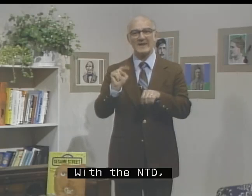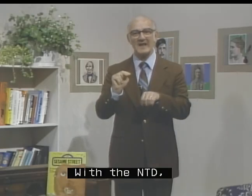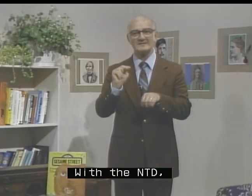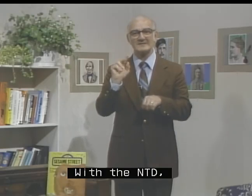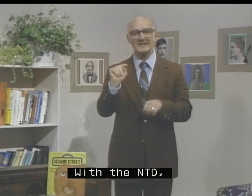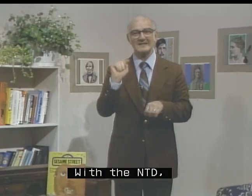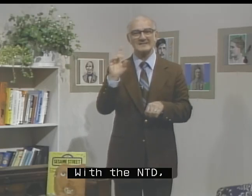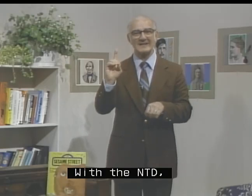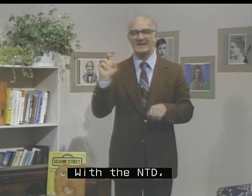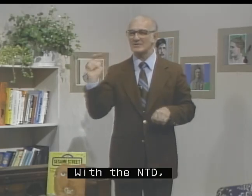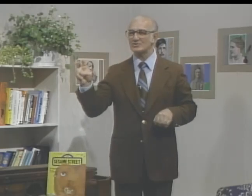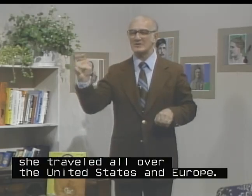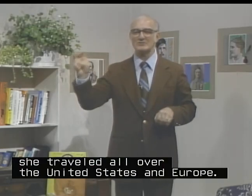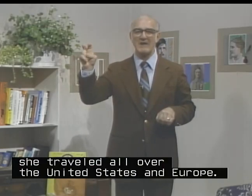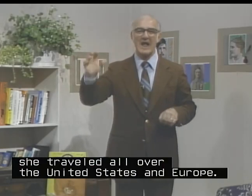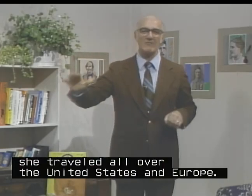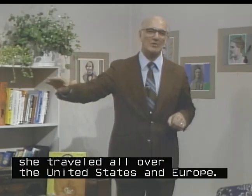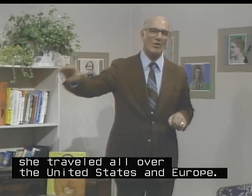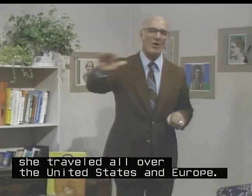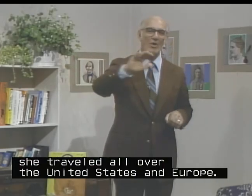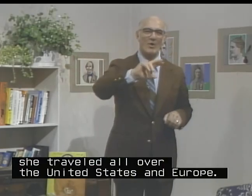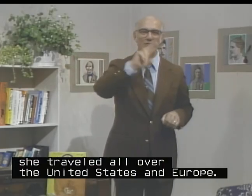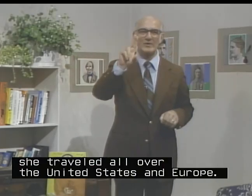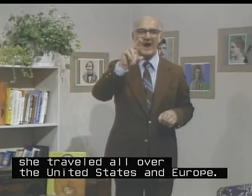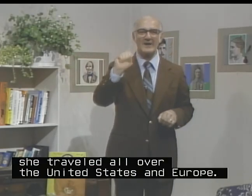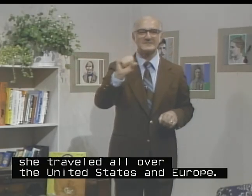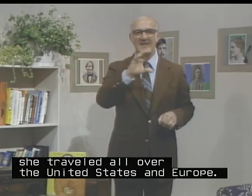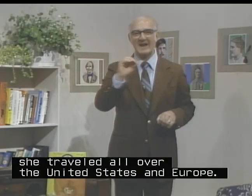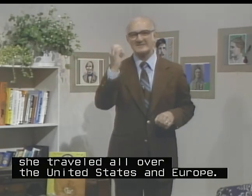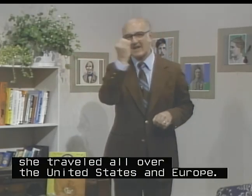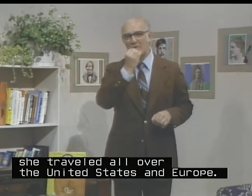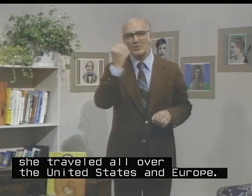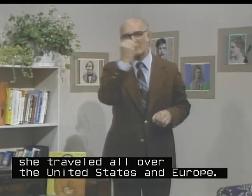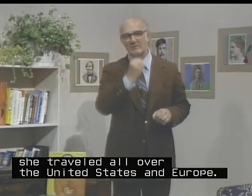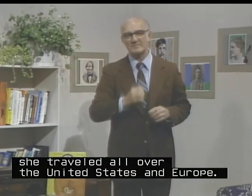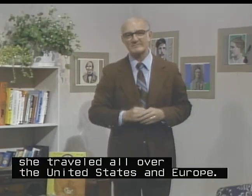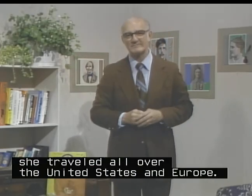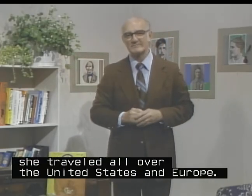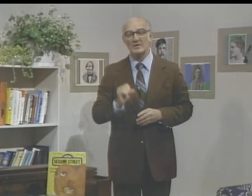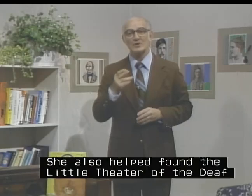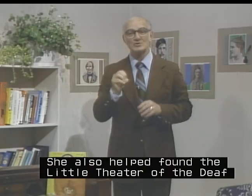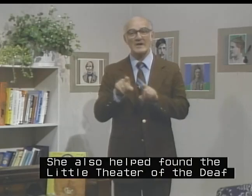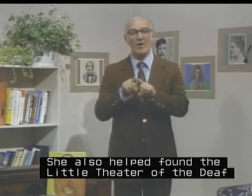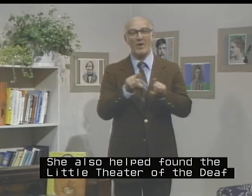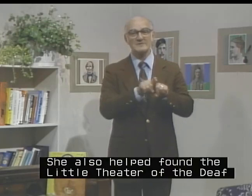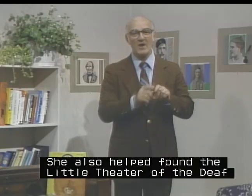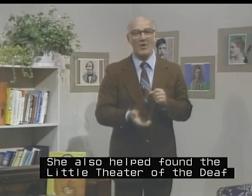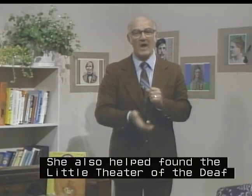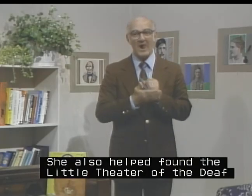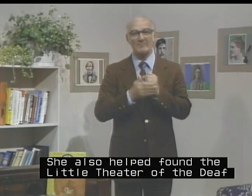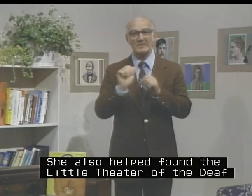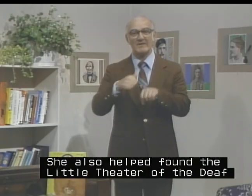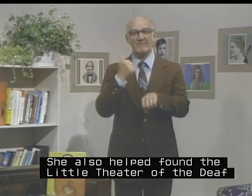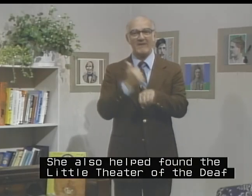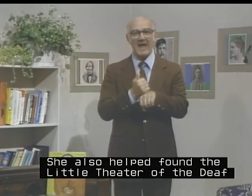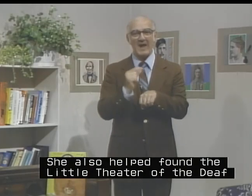NTD, she traveled all over the United States and Europe. She also helped found